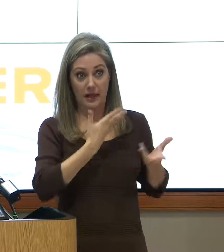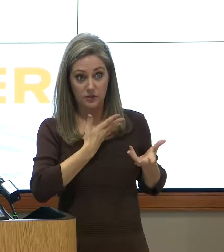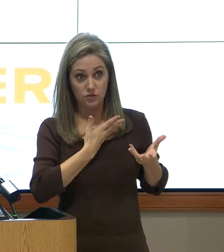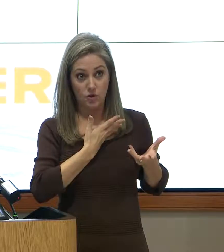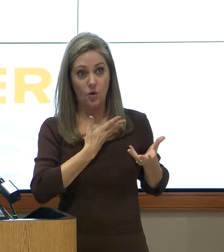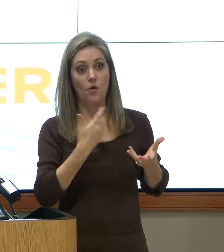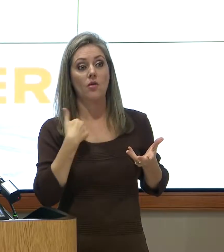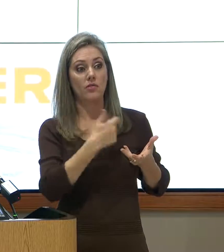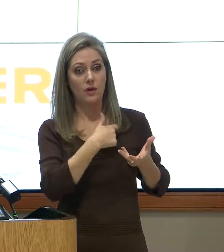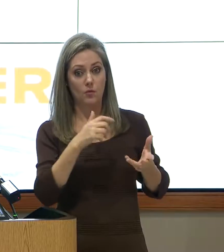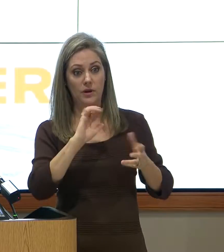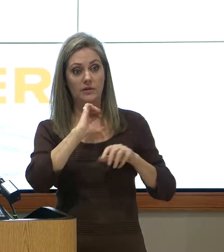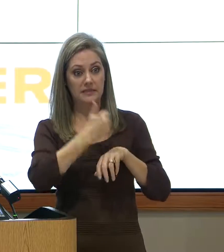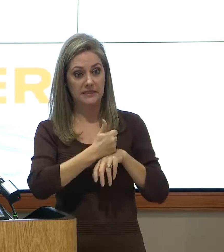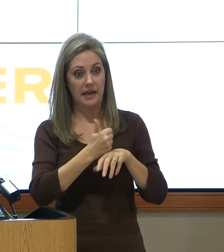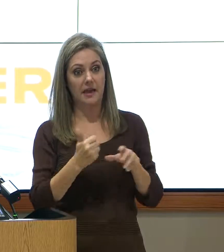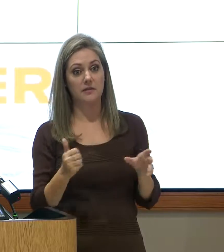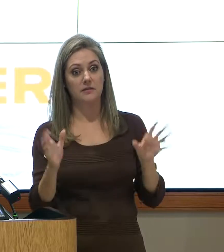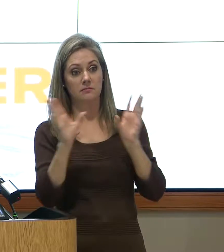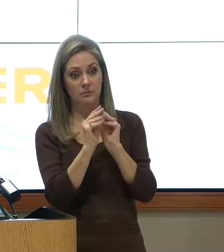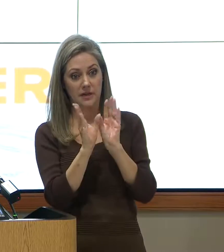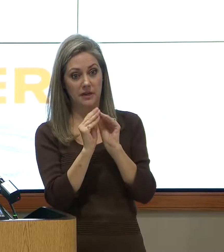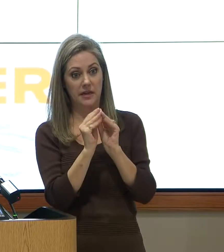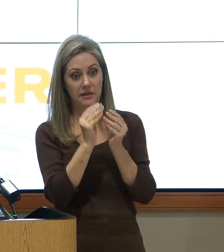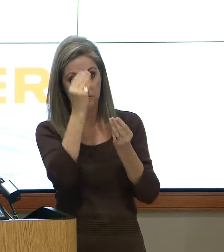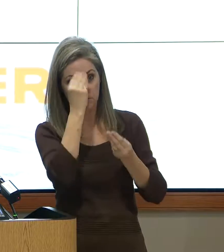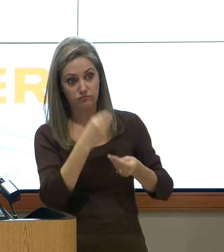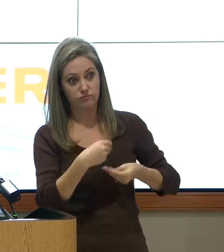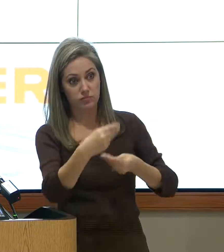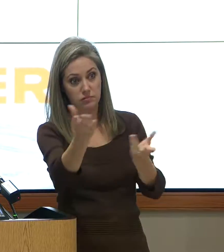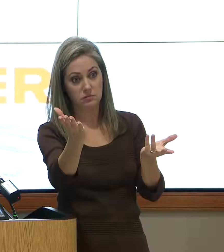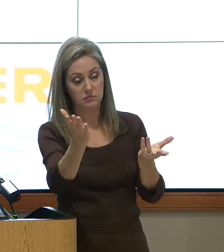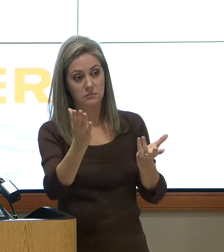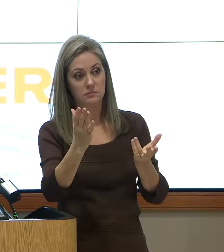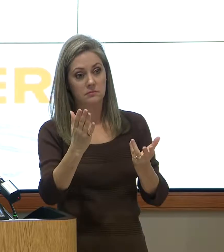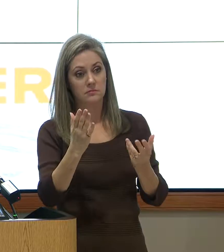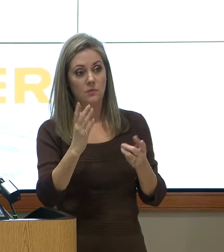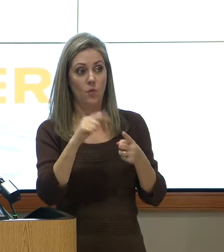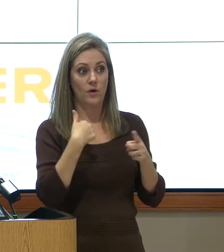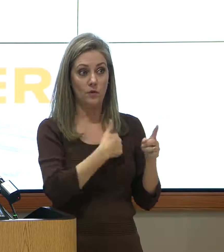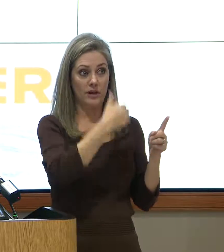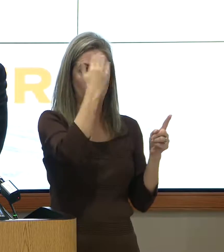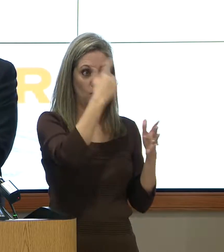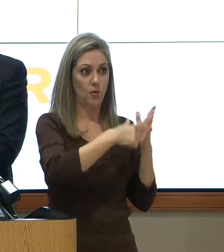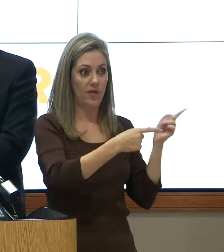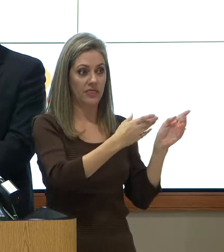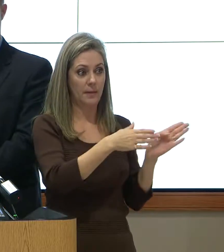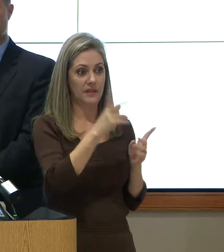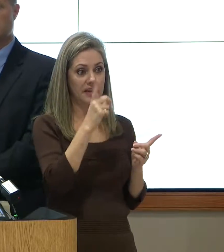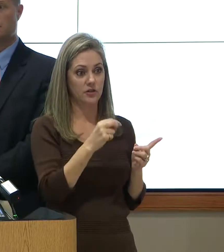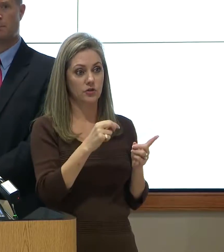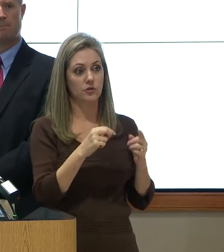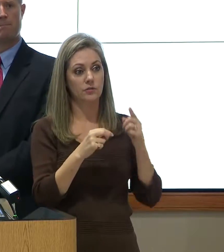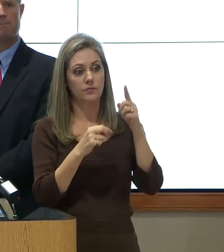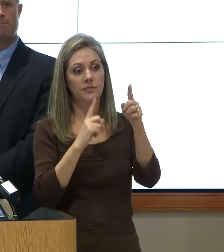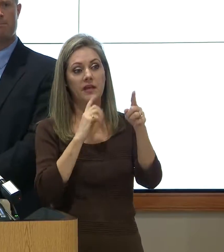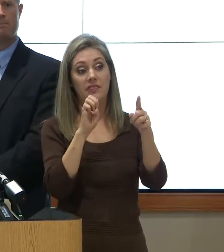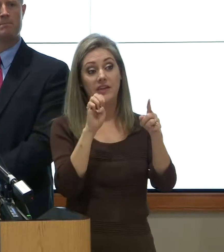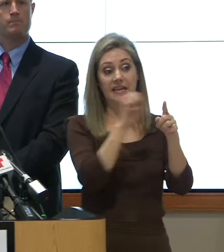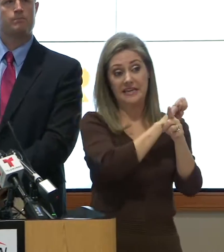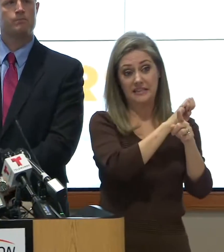we would tailor press releases and announcements as best we could once we knew what their intentions were. On the eastern side of the county,